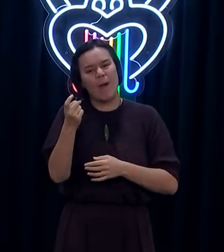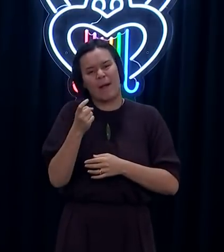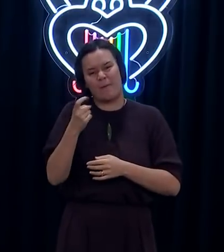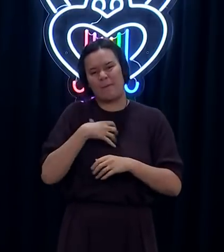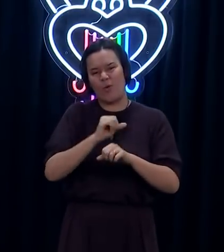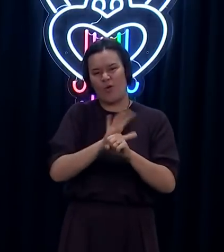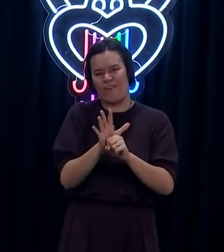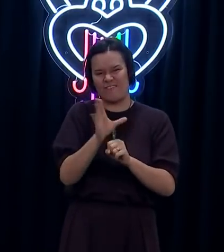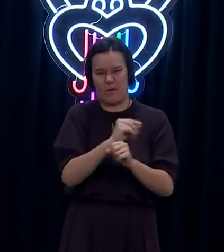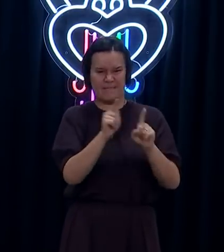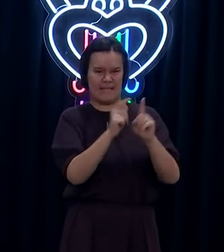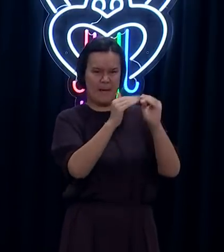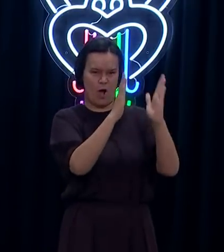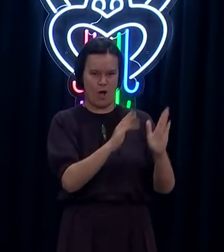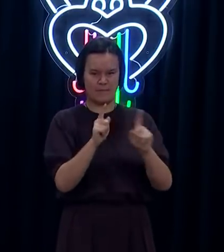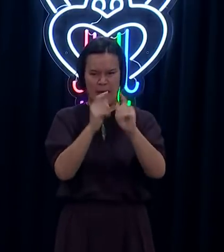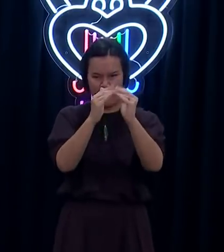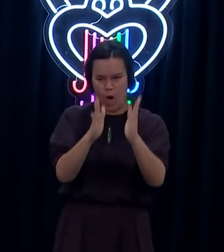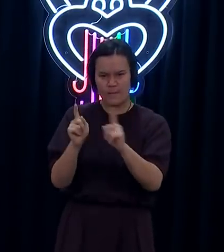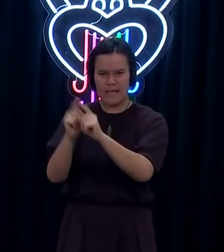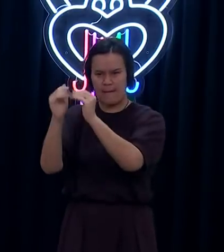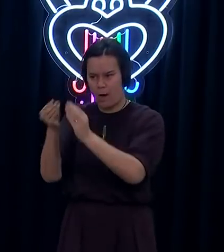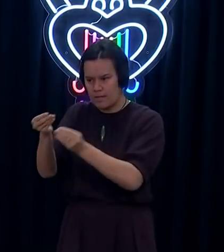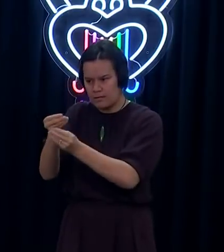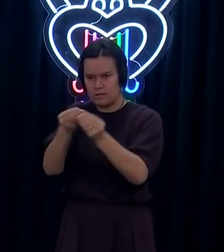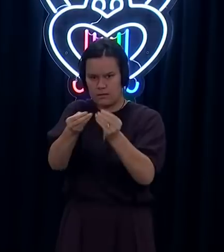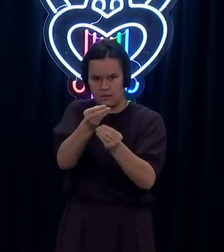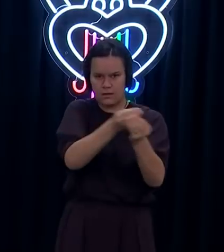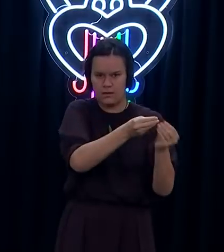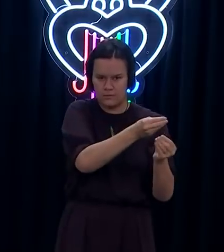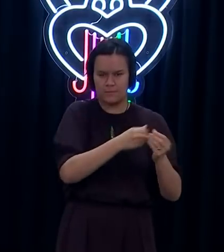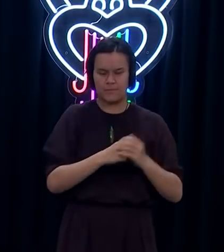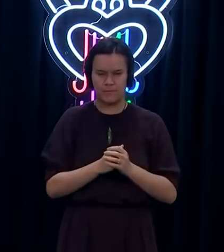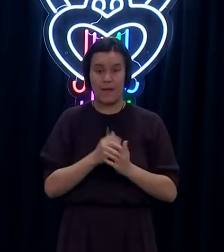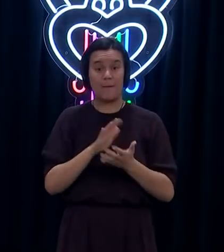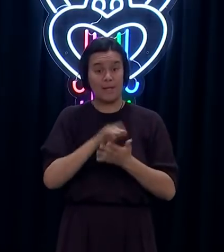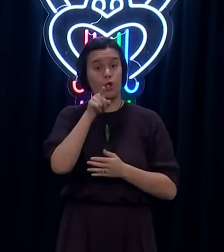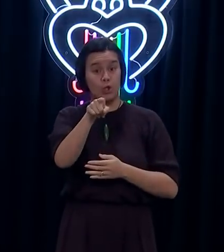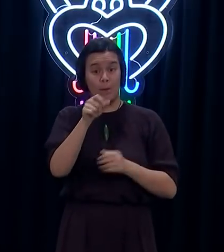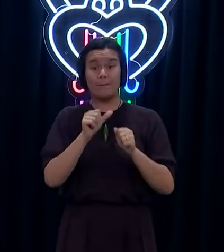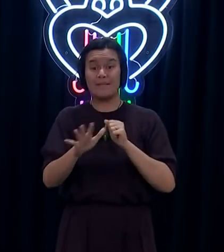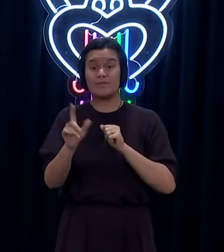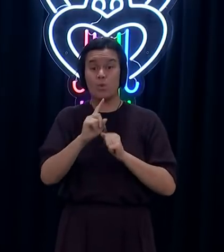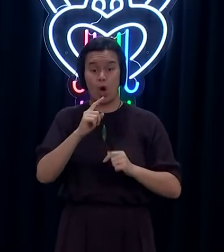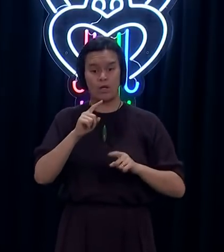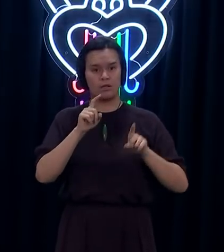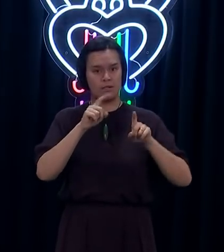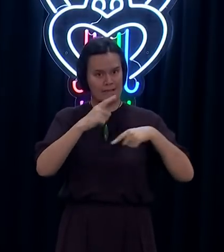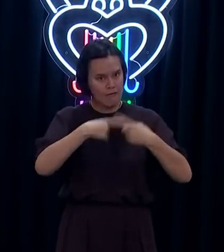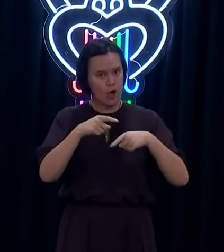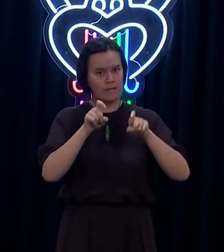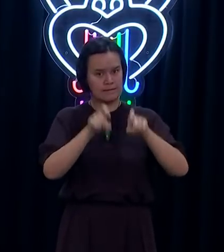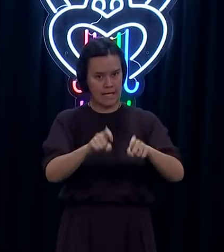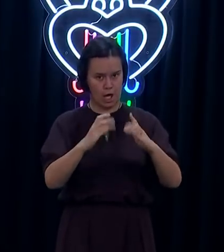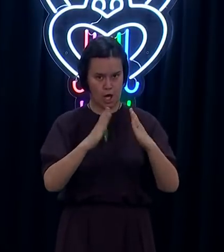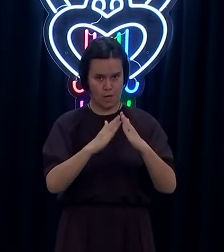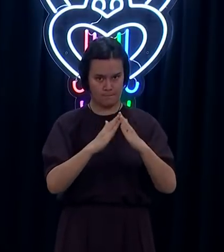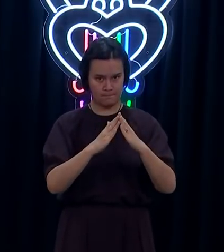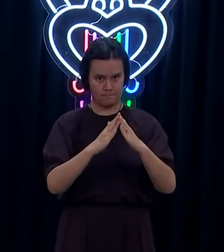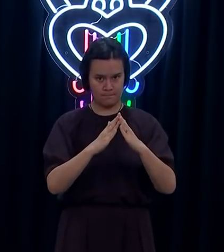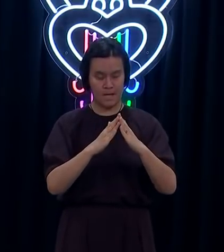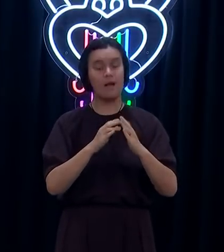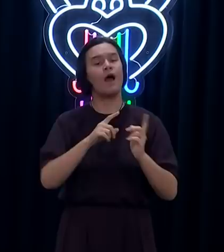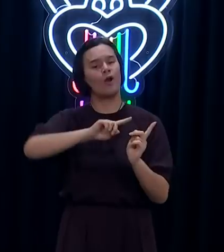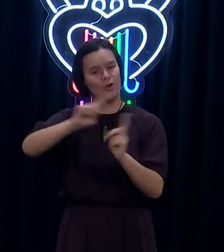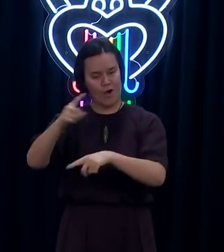But it doesn't change what we need to do, and that continues to be stay at home and get vaccinated. On that front, since I